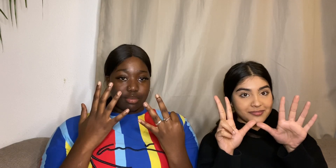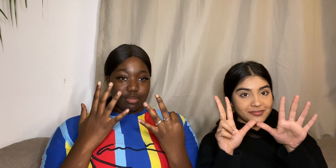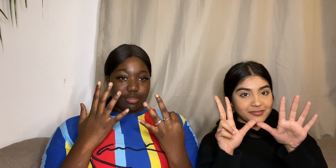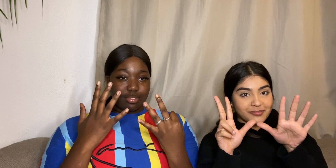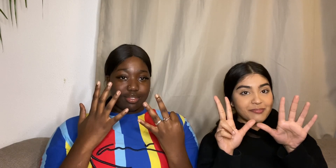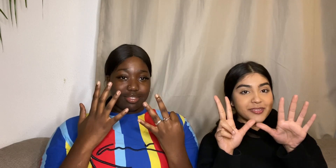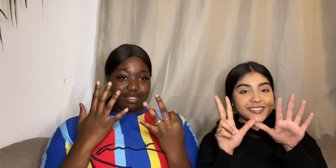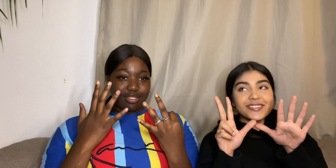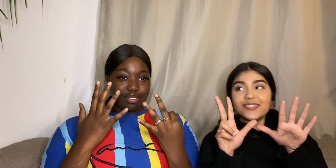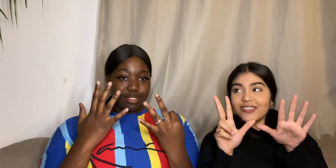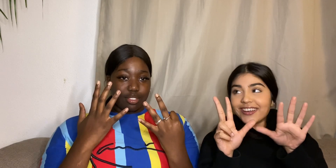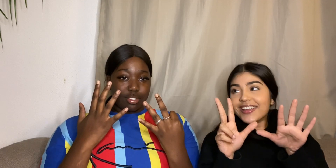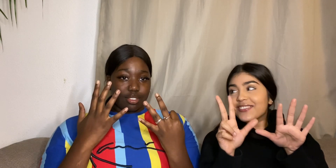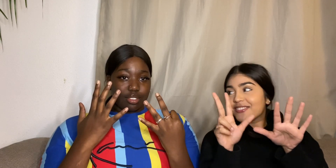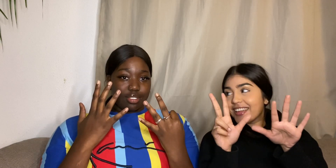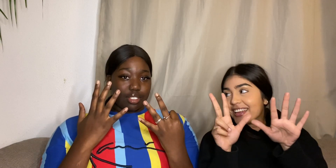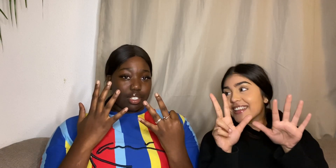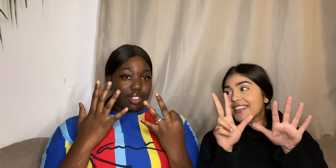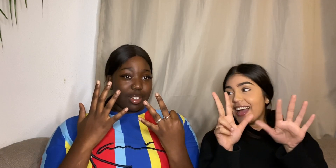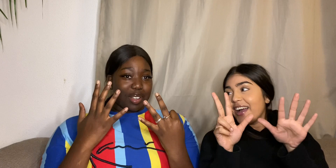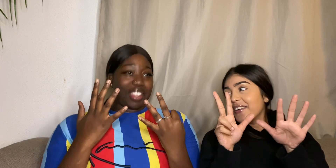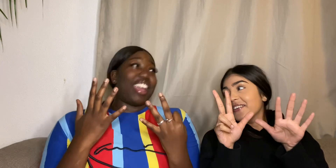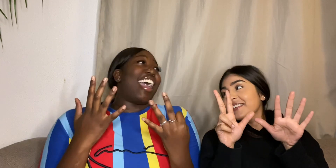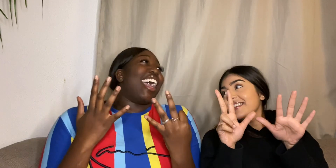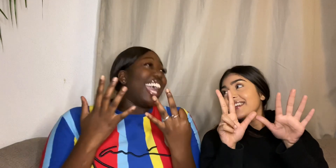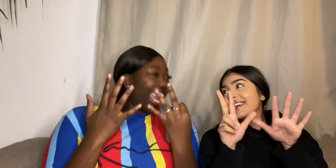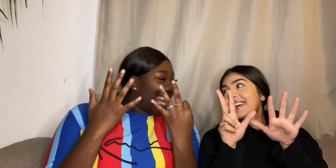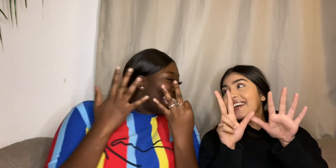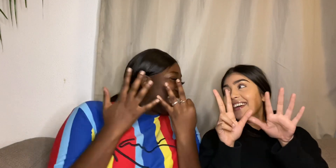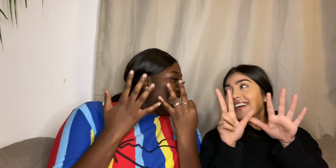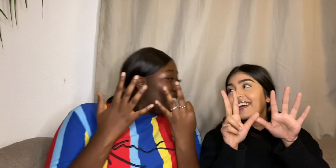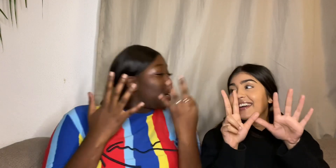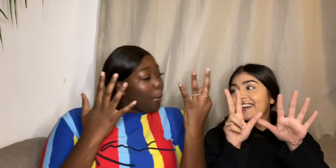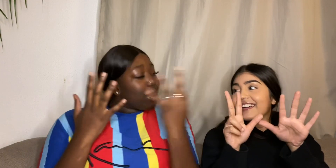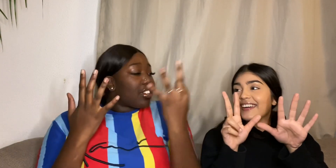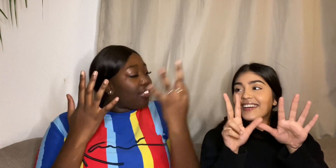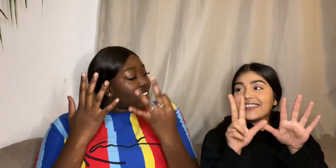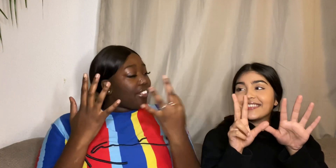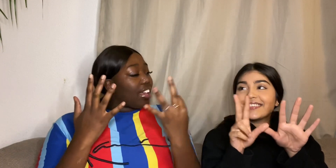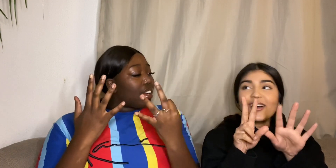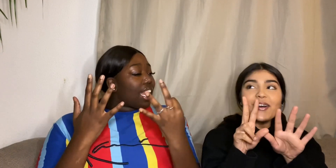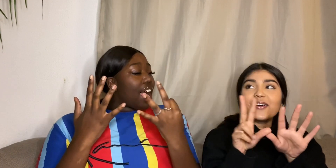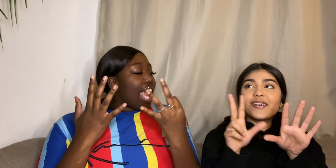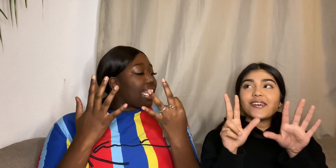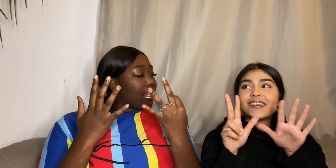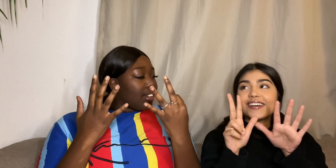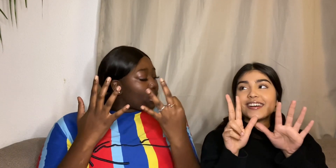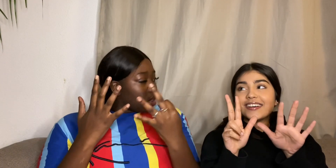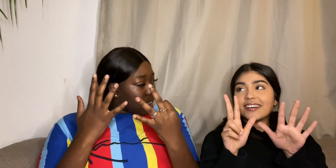put your fucking finger down you put your fucking finger down i didn't mention you